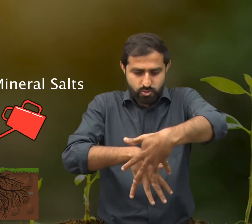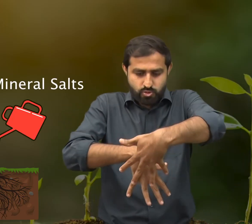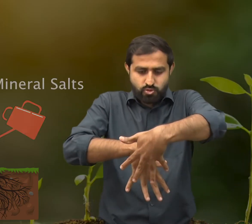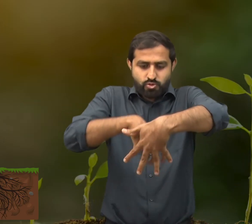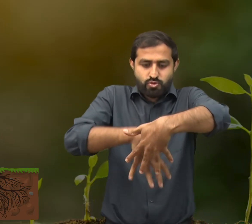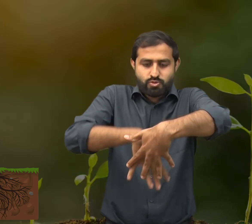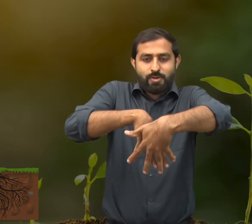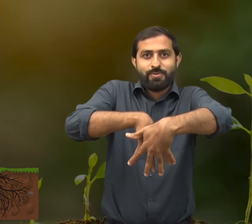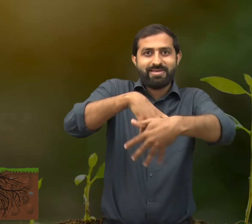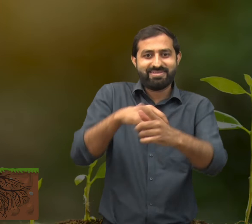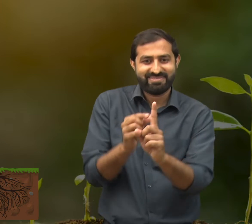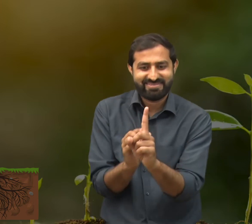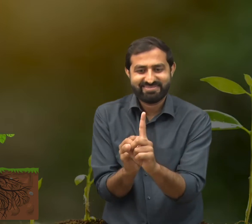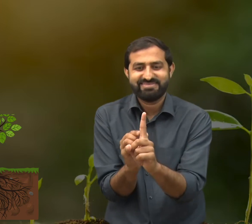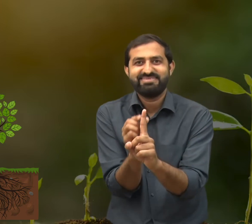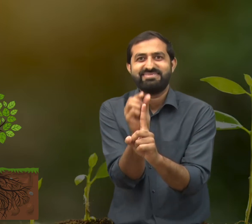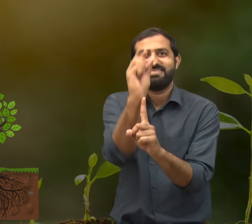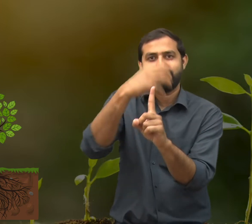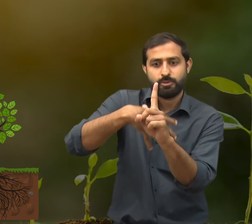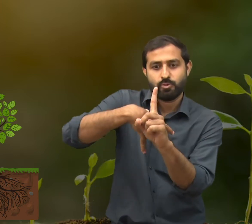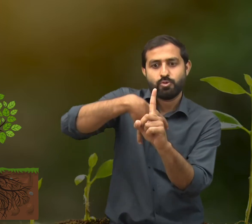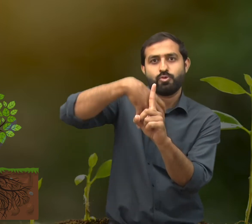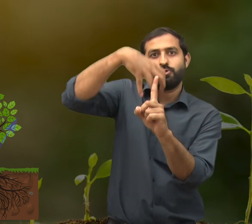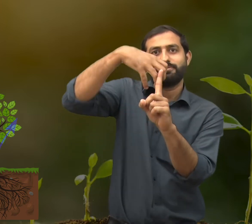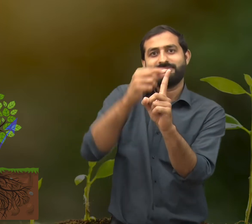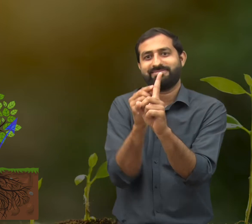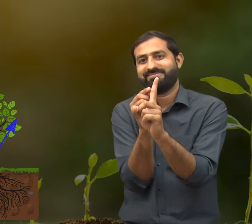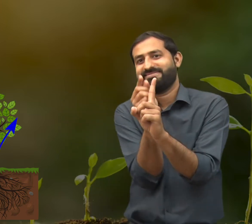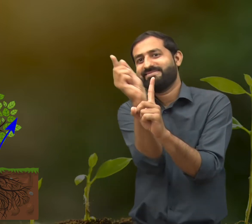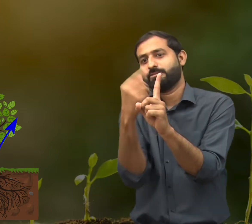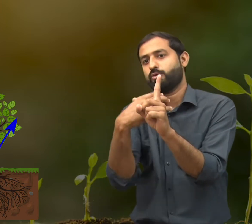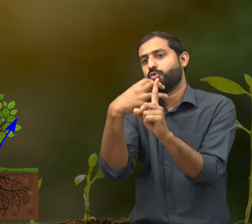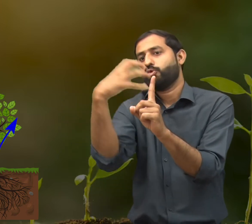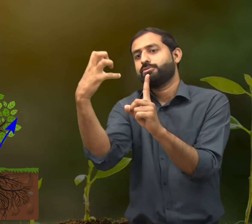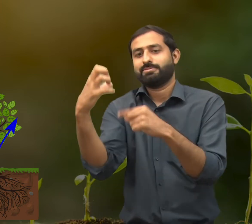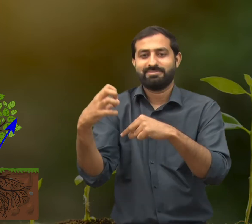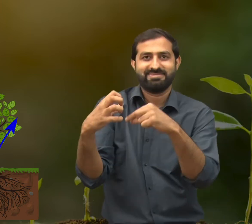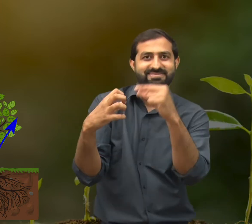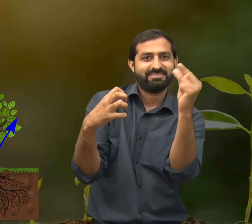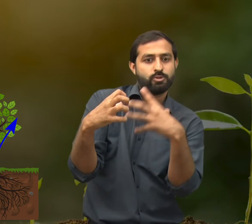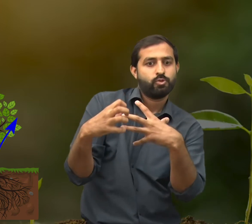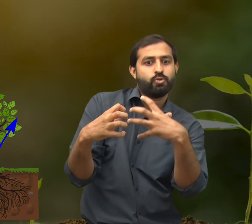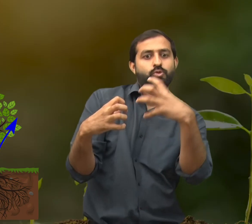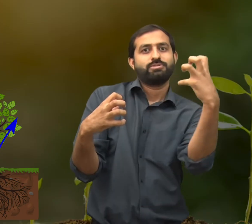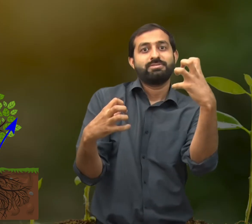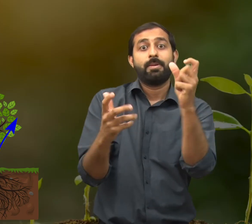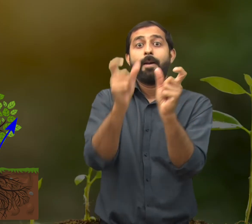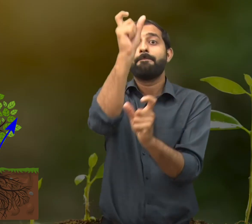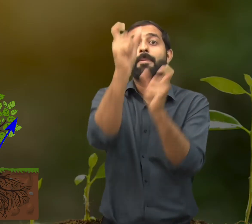from the soil. Then the raw sap mixture of water and mineral salts travels from the roots through the